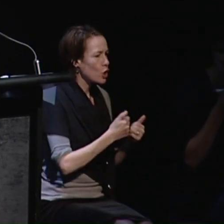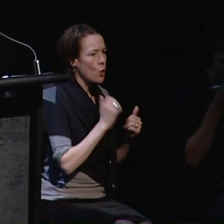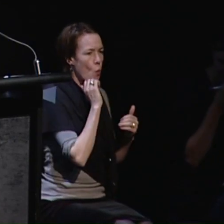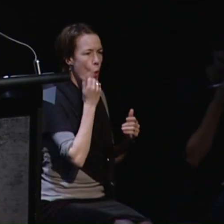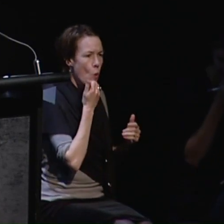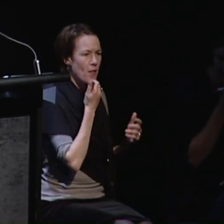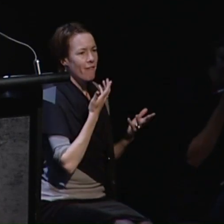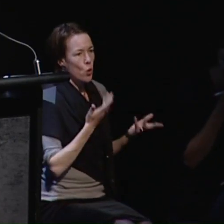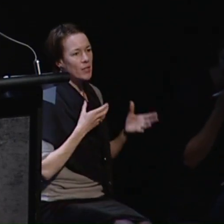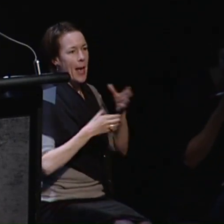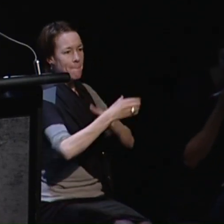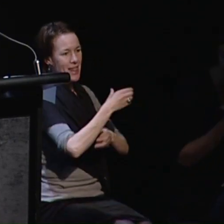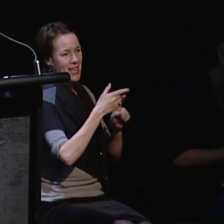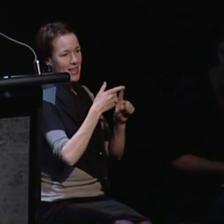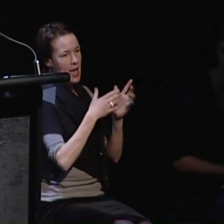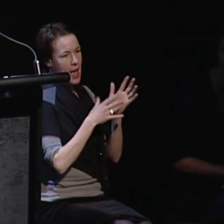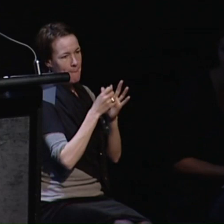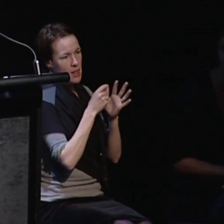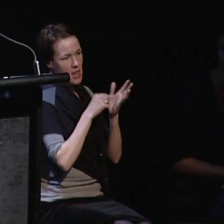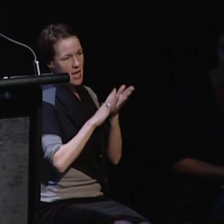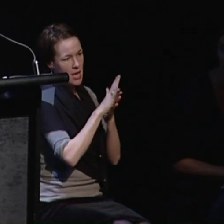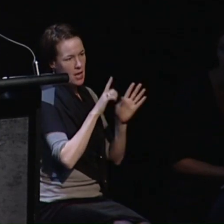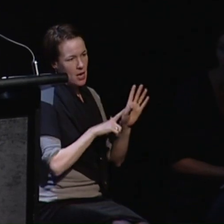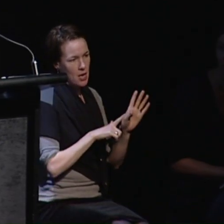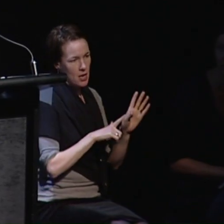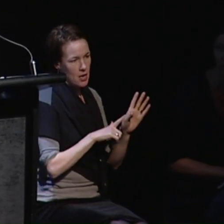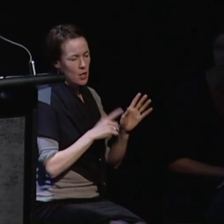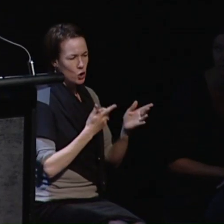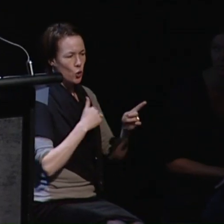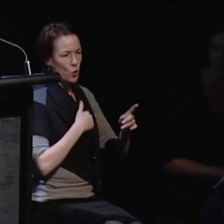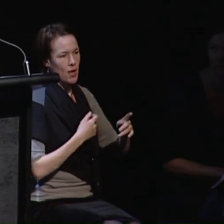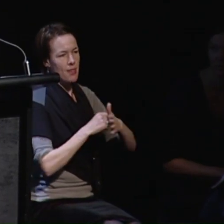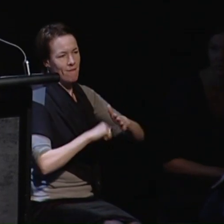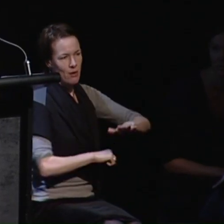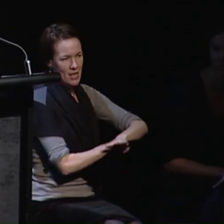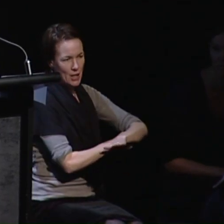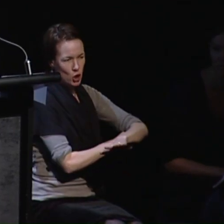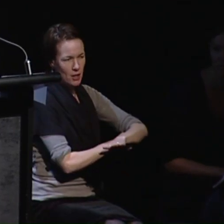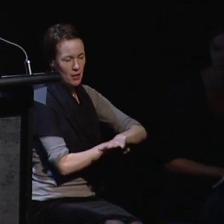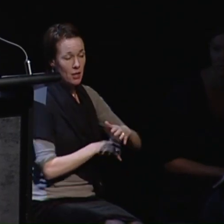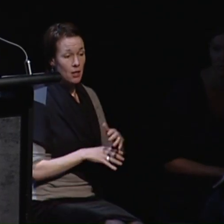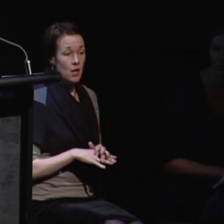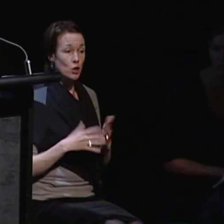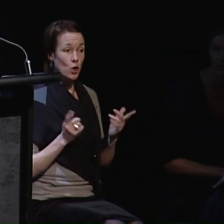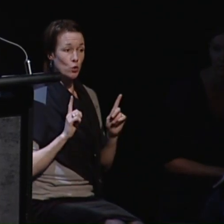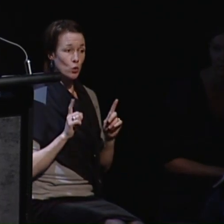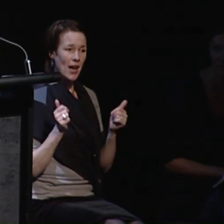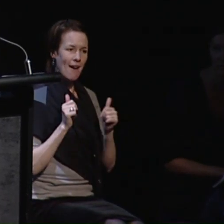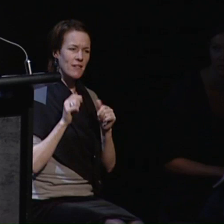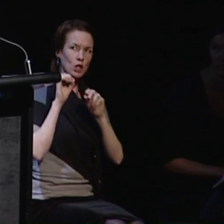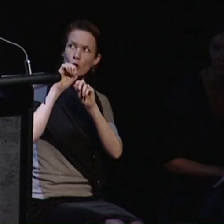course empathy. So to date I have outlined for you a range of supported decision making options.